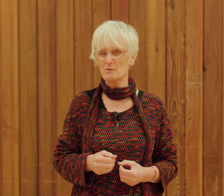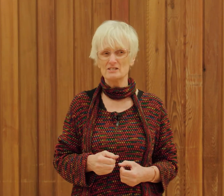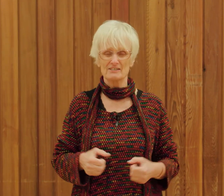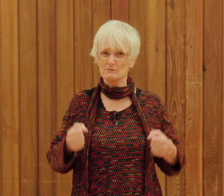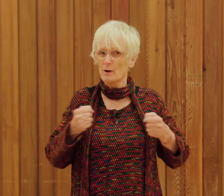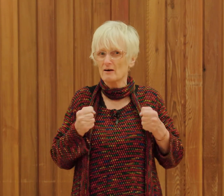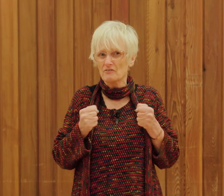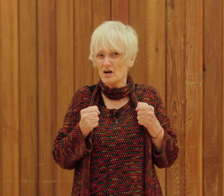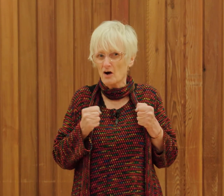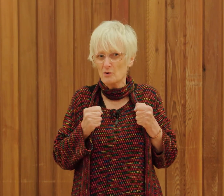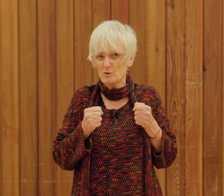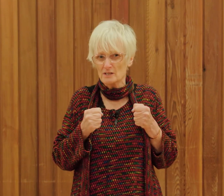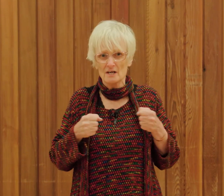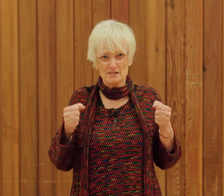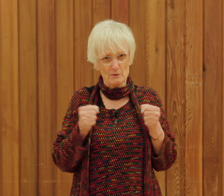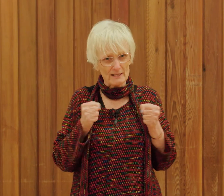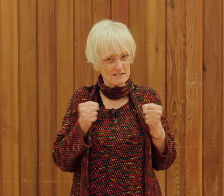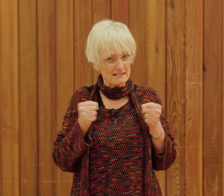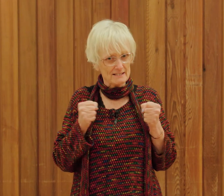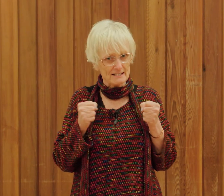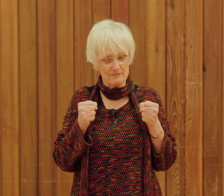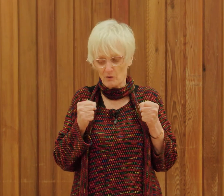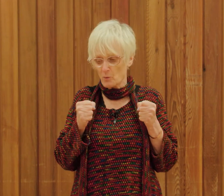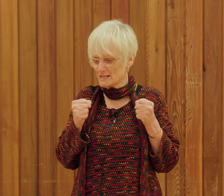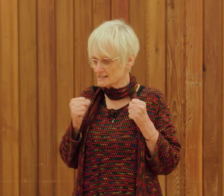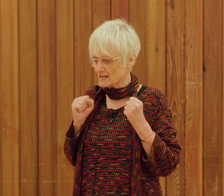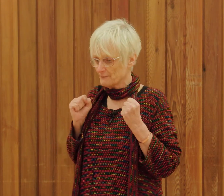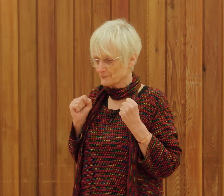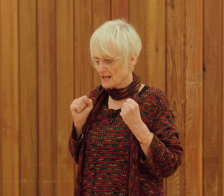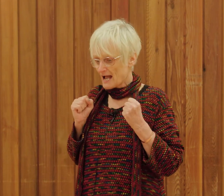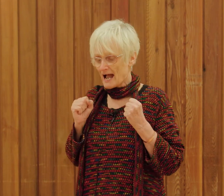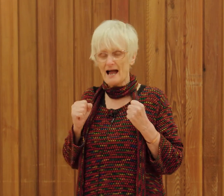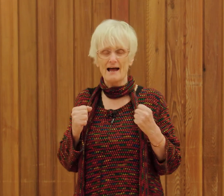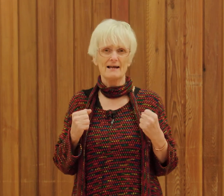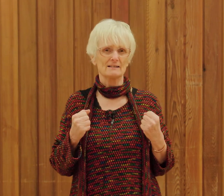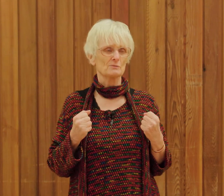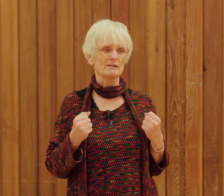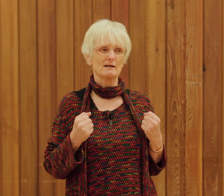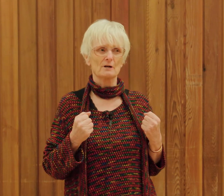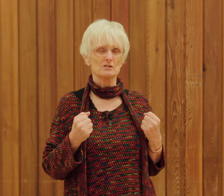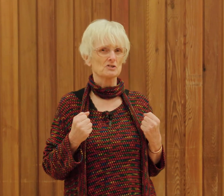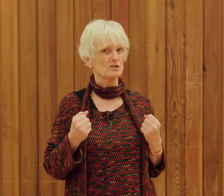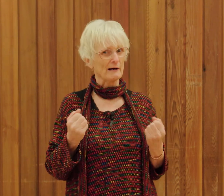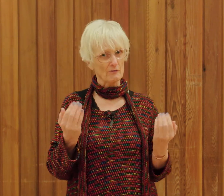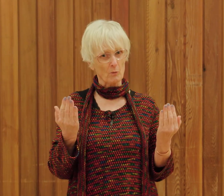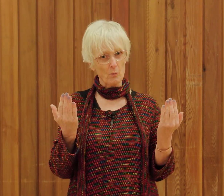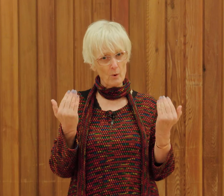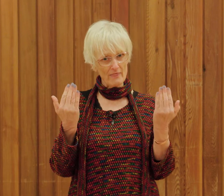winter it's quite often cold so that's that's the sign for winter and I'm going to talk about the weather